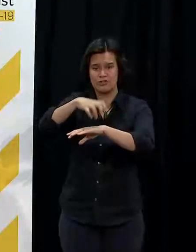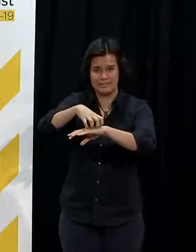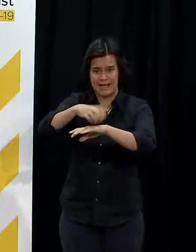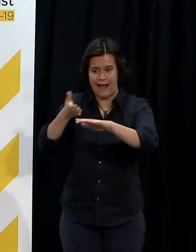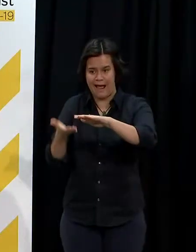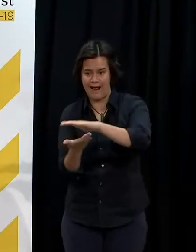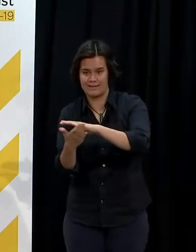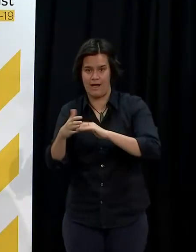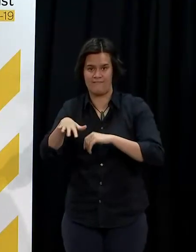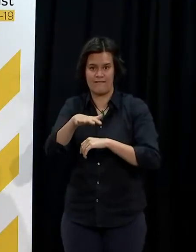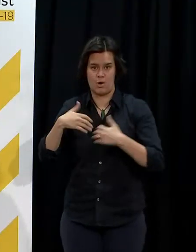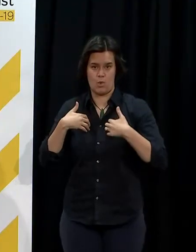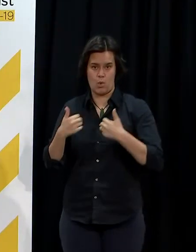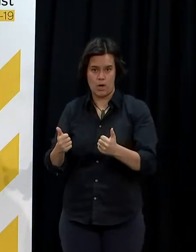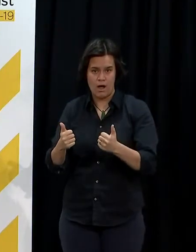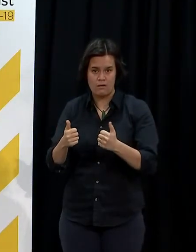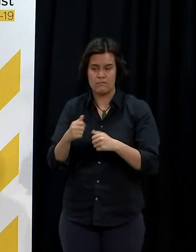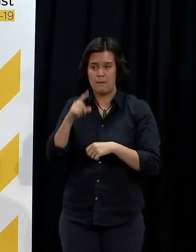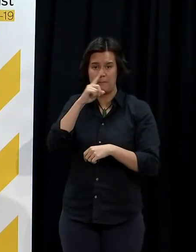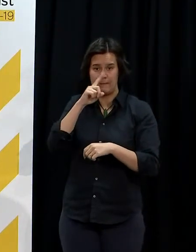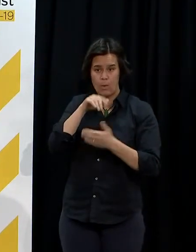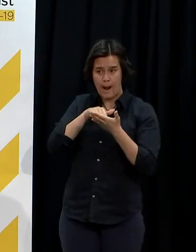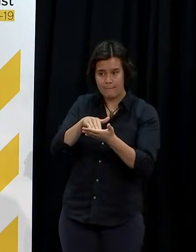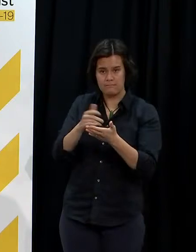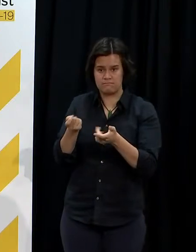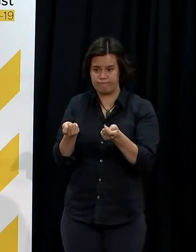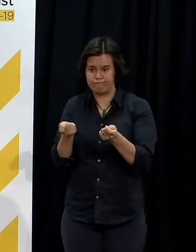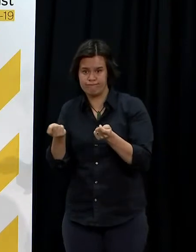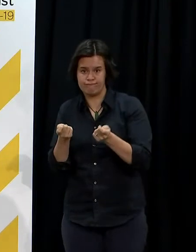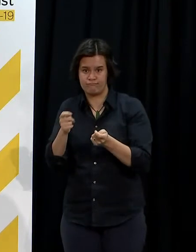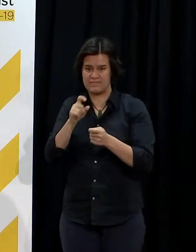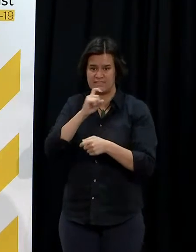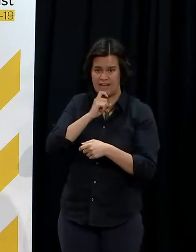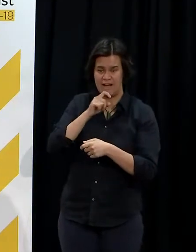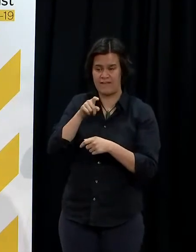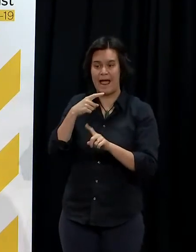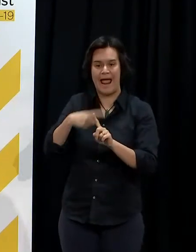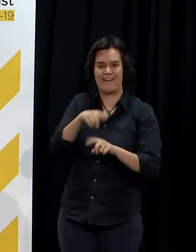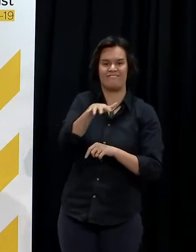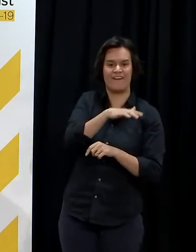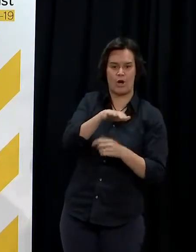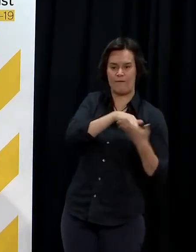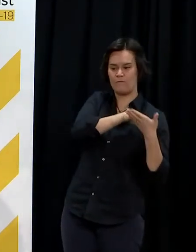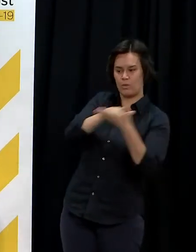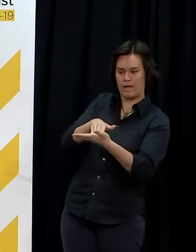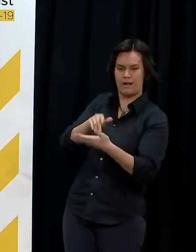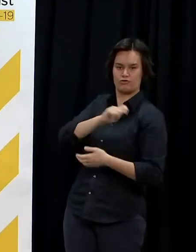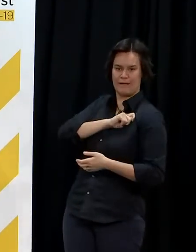Network, our navigators and lastly, whānau for trusting in whānau ora. Kia ora tātou.